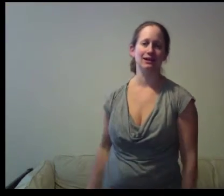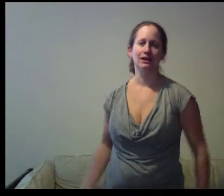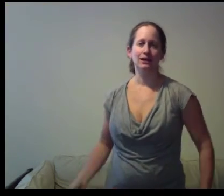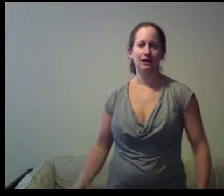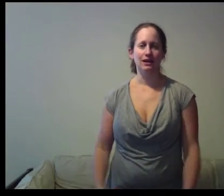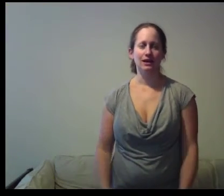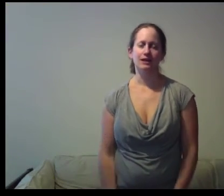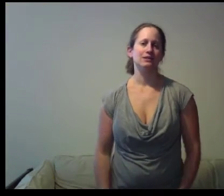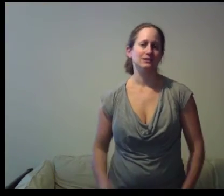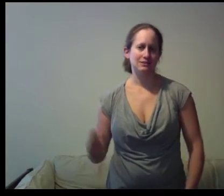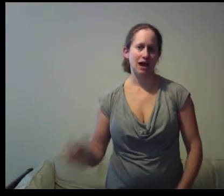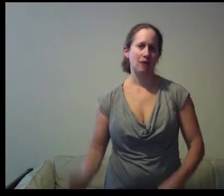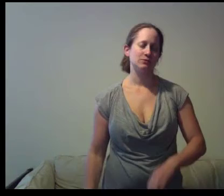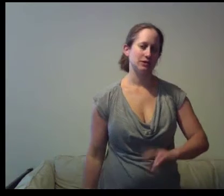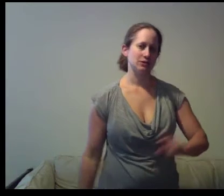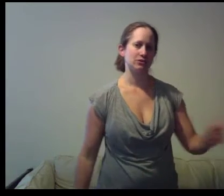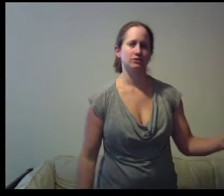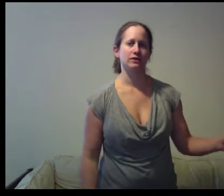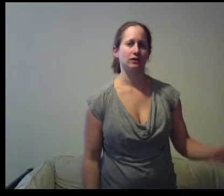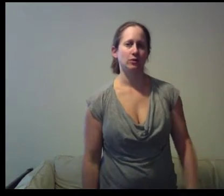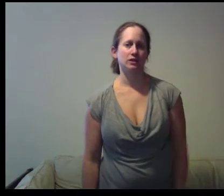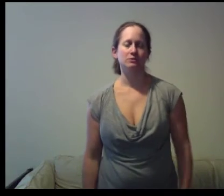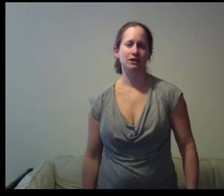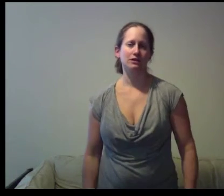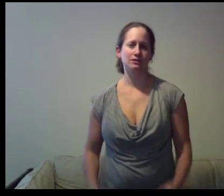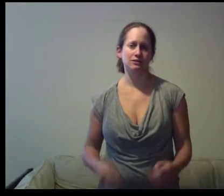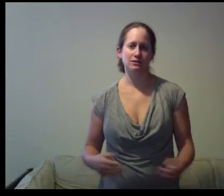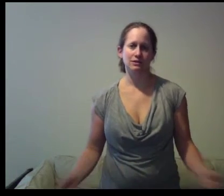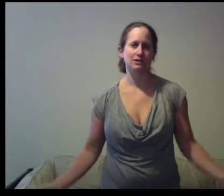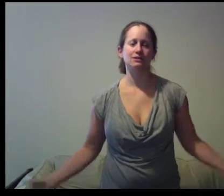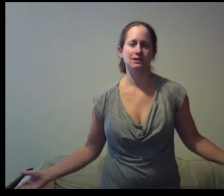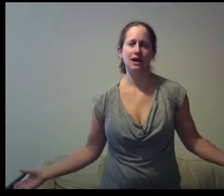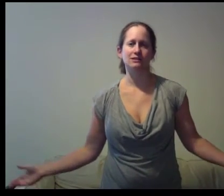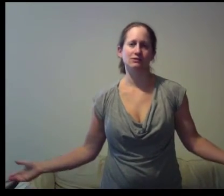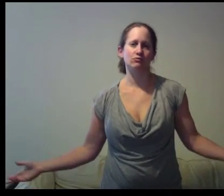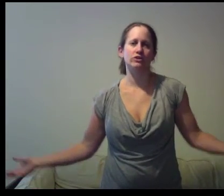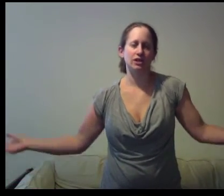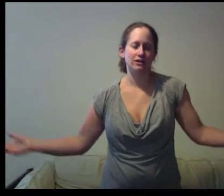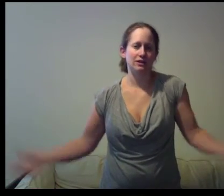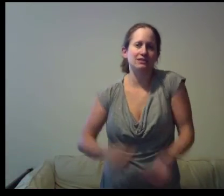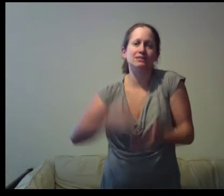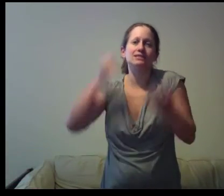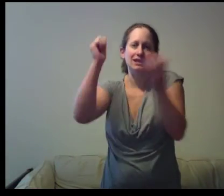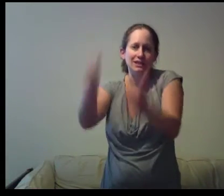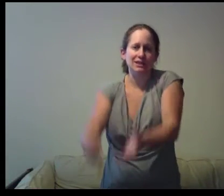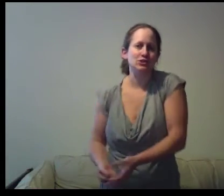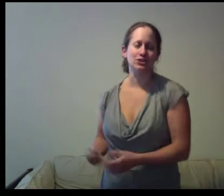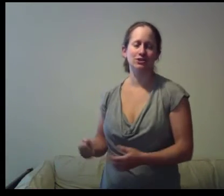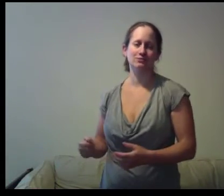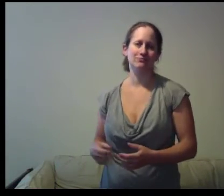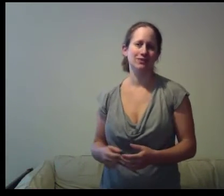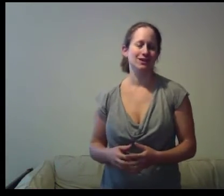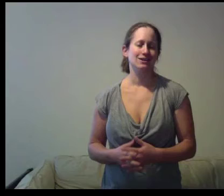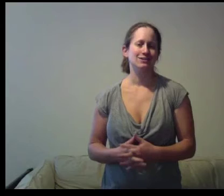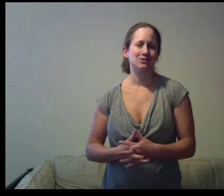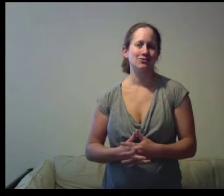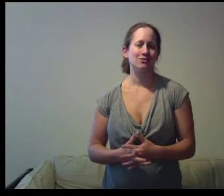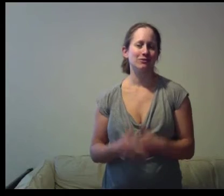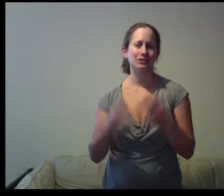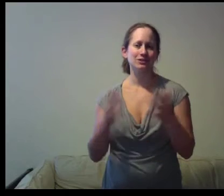and he stops and he turns around and quits because he hasn't reached anything hasn't seen anything just dirt so I wanted to